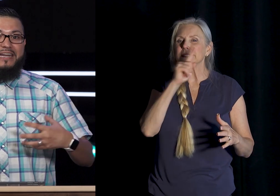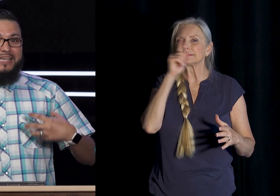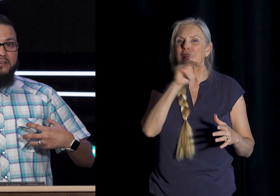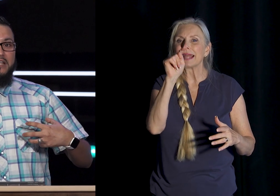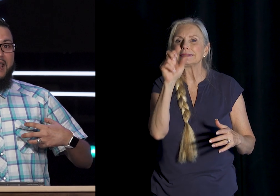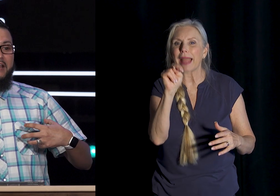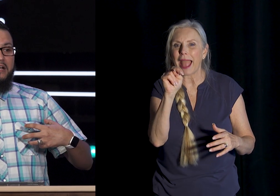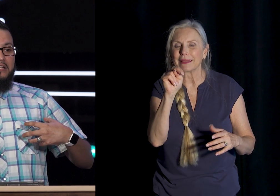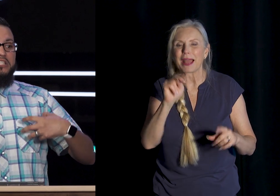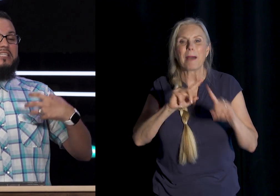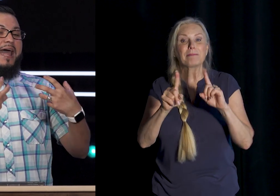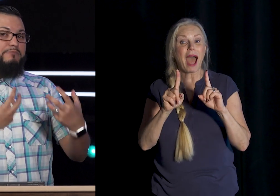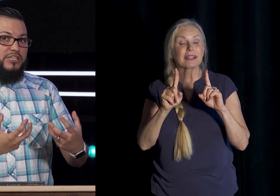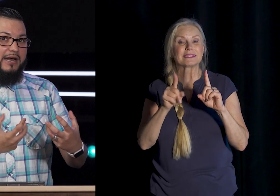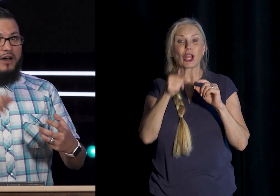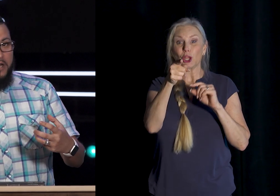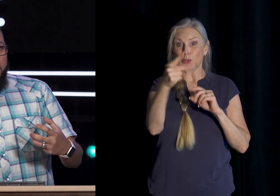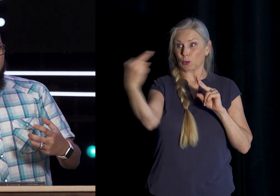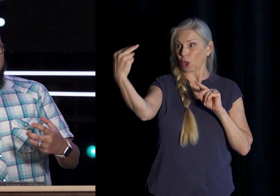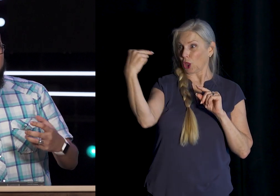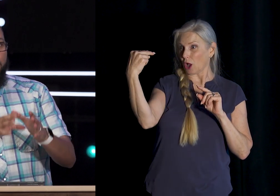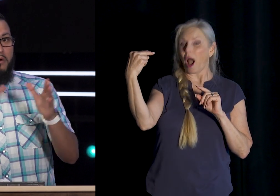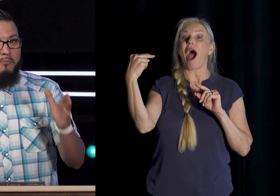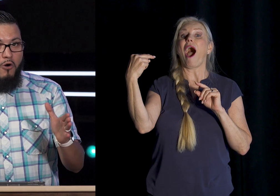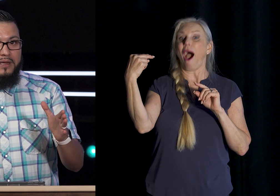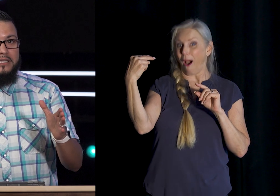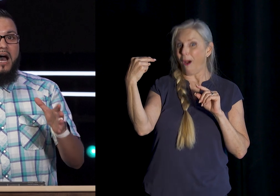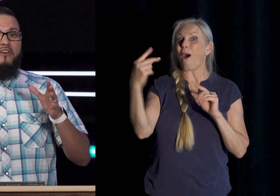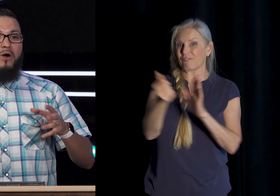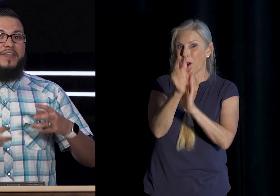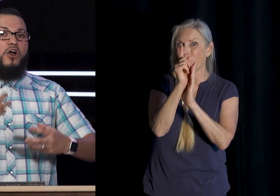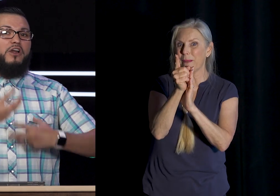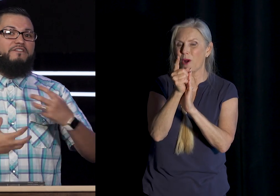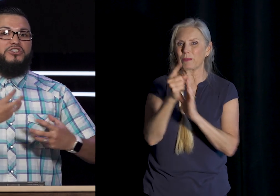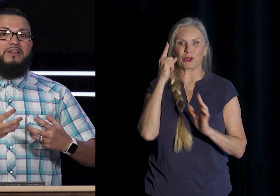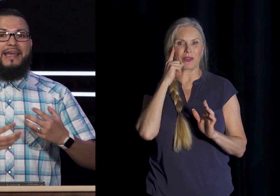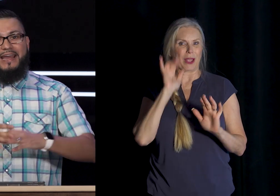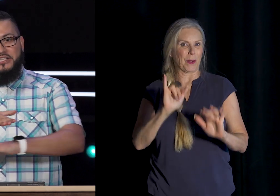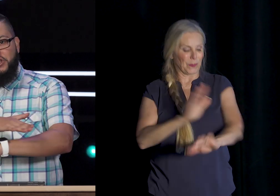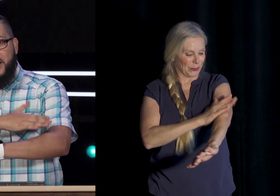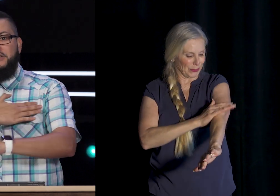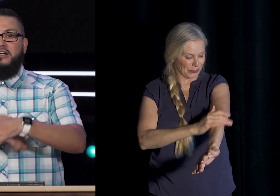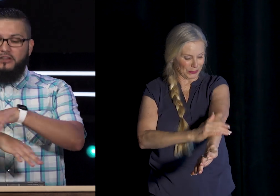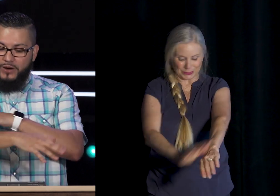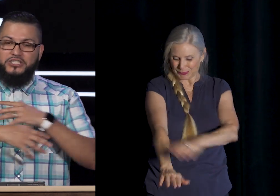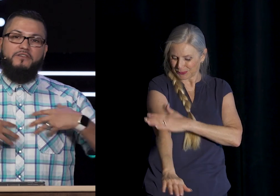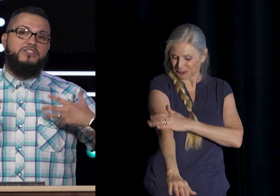it gives A snapshot Of an appearance For a moment Of what that Artificial light Has changed The coloration Of your